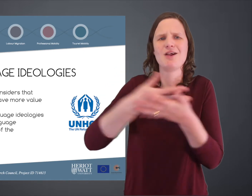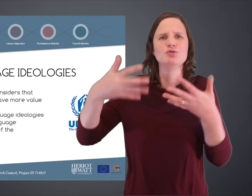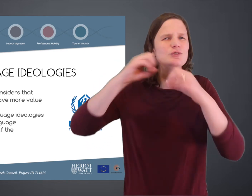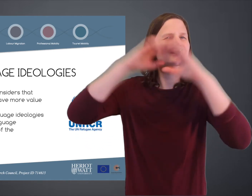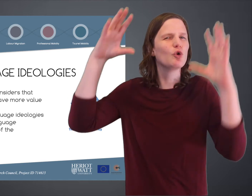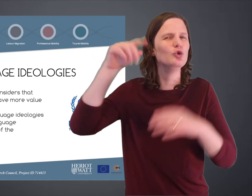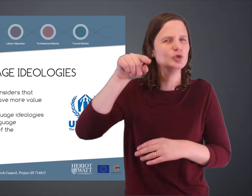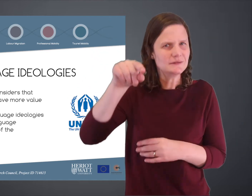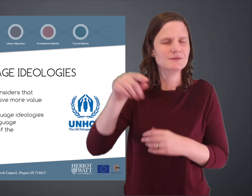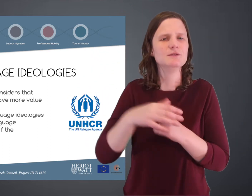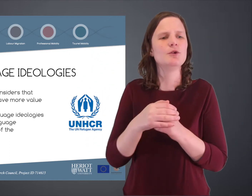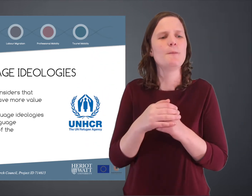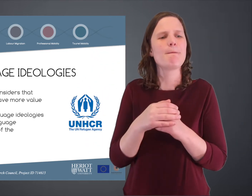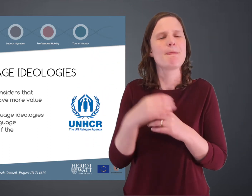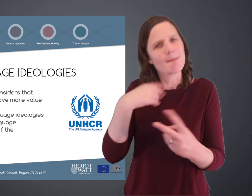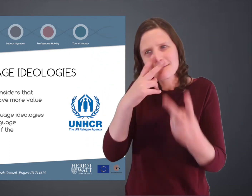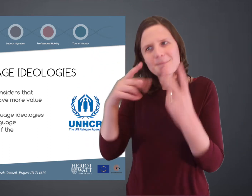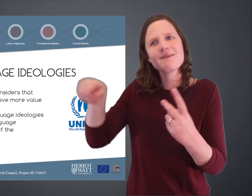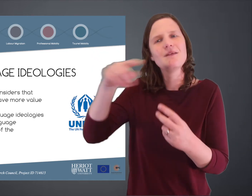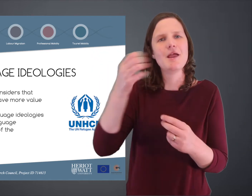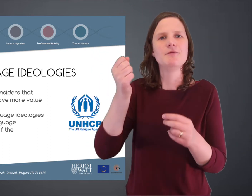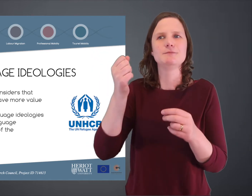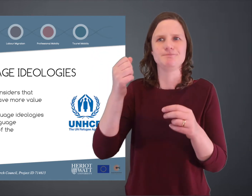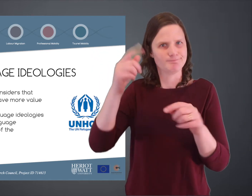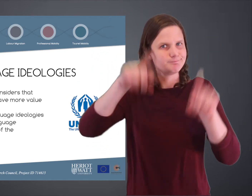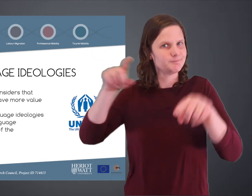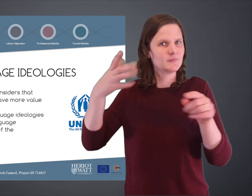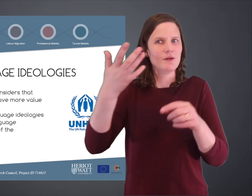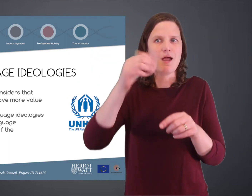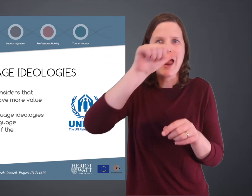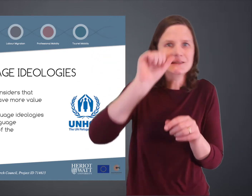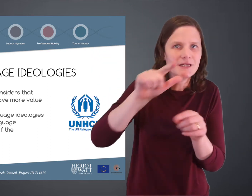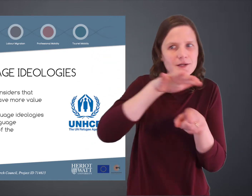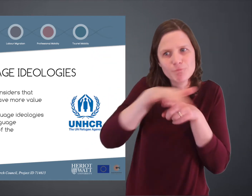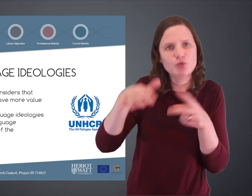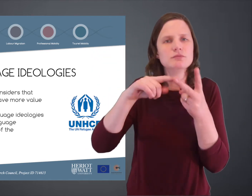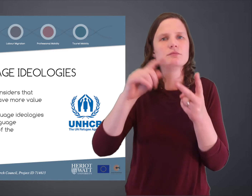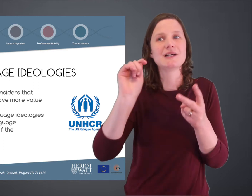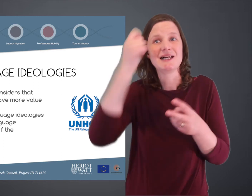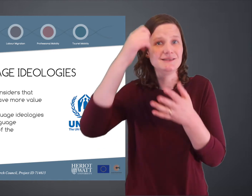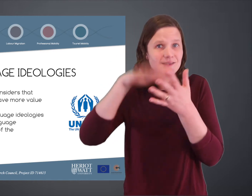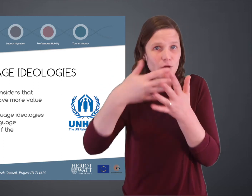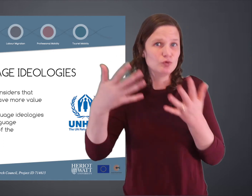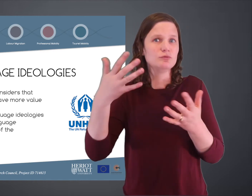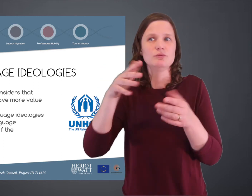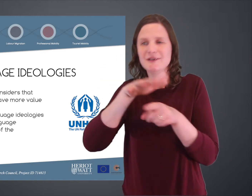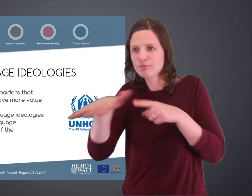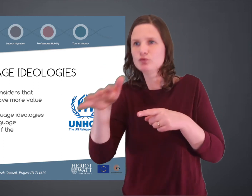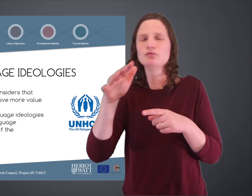Another area of interest in my study was language ideologies. And I could see that the refugees had these